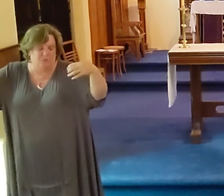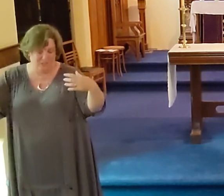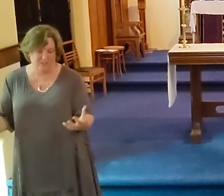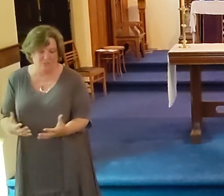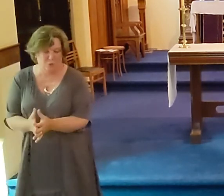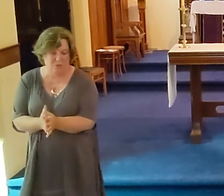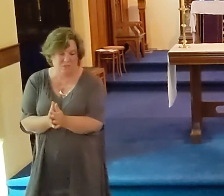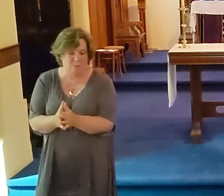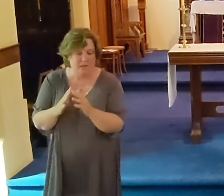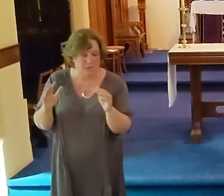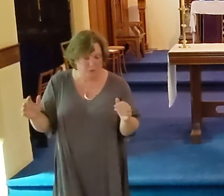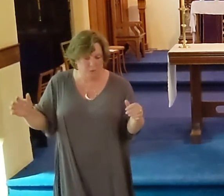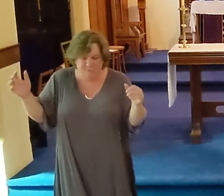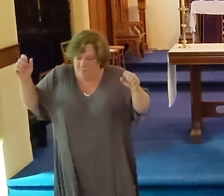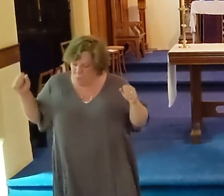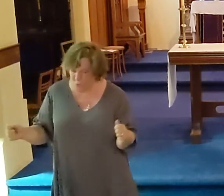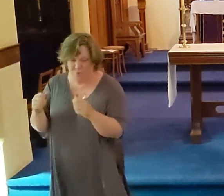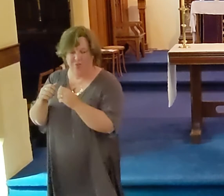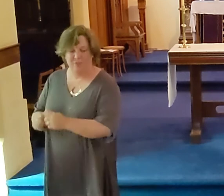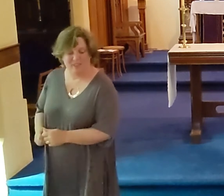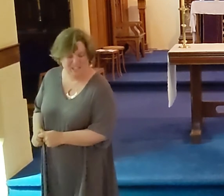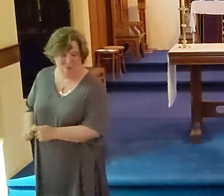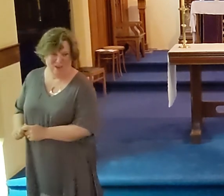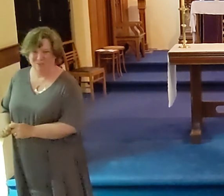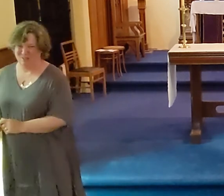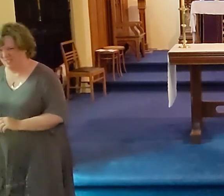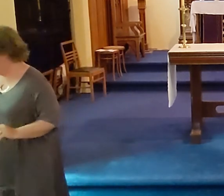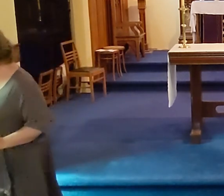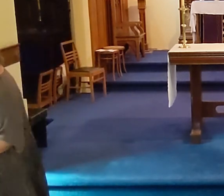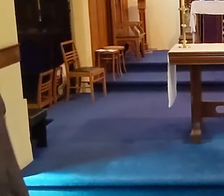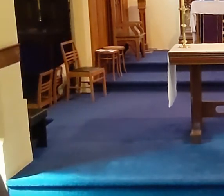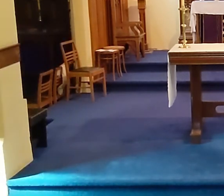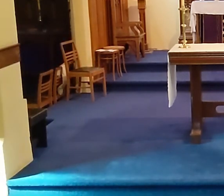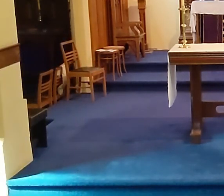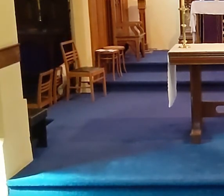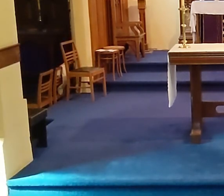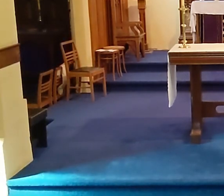to, we were seeing this as a tribute to them, you know, move, you're welcome to. you.